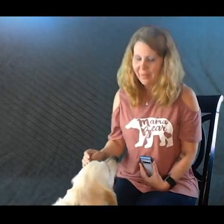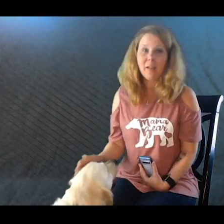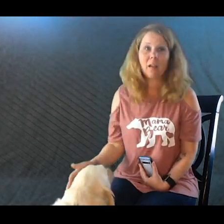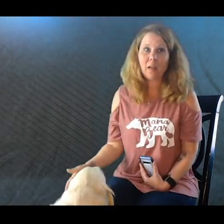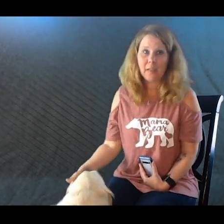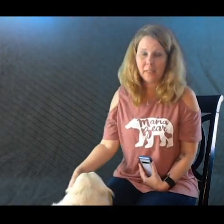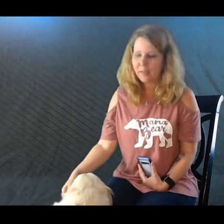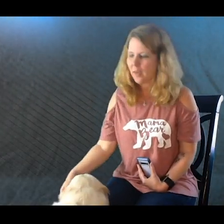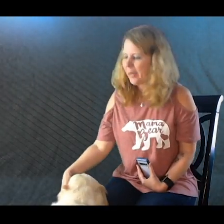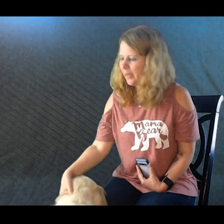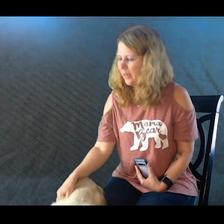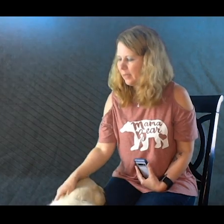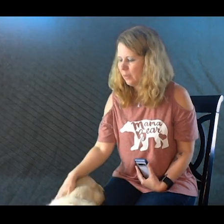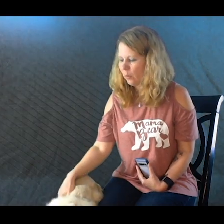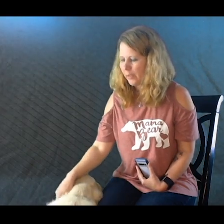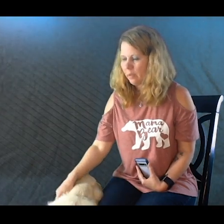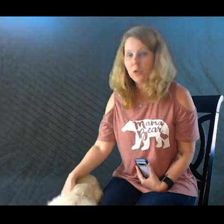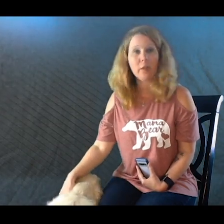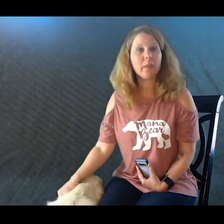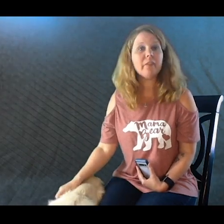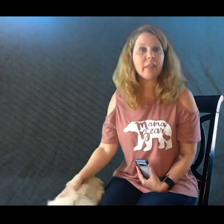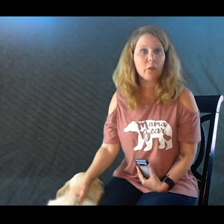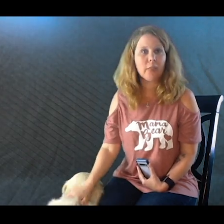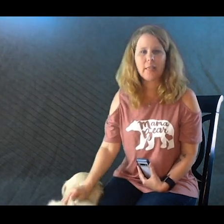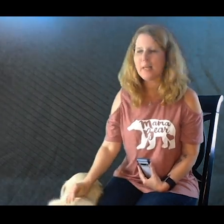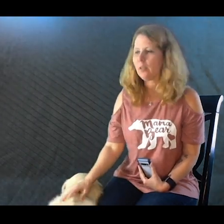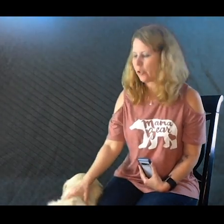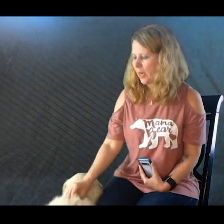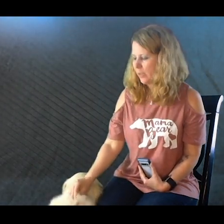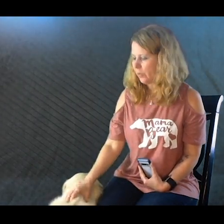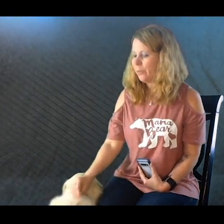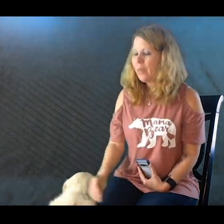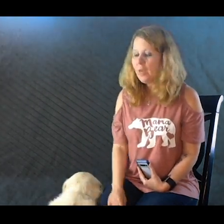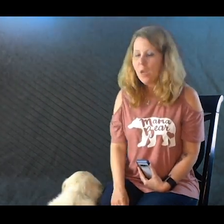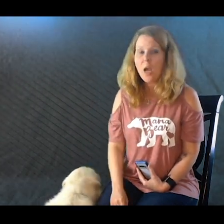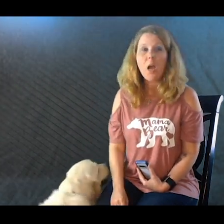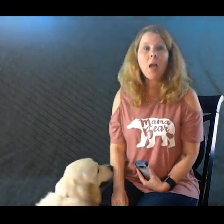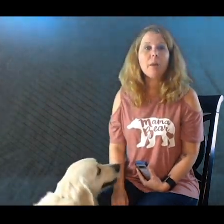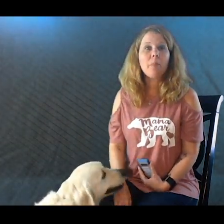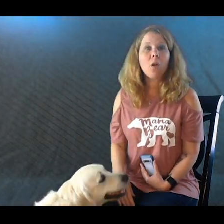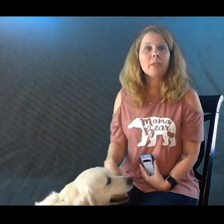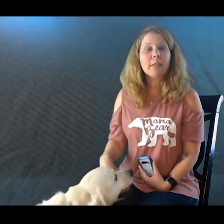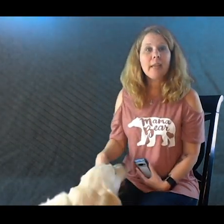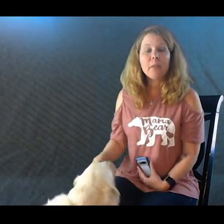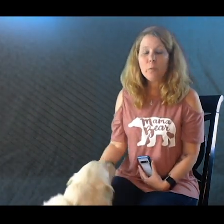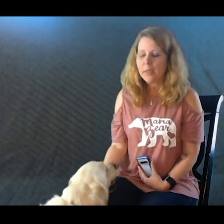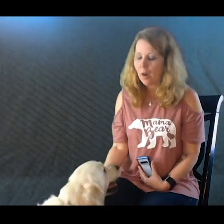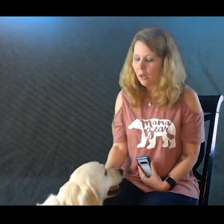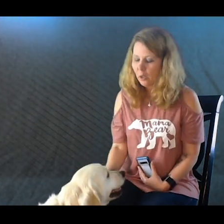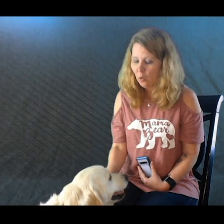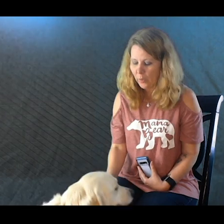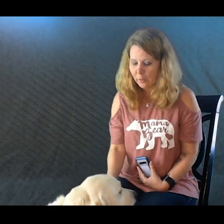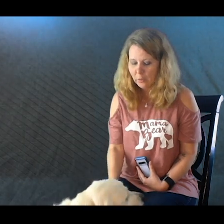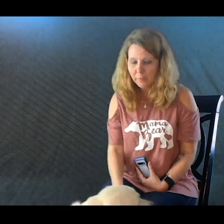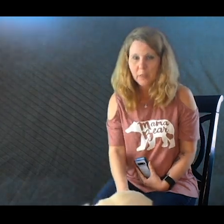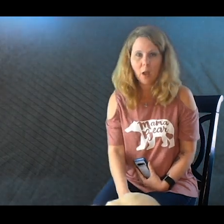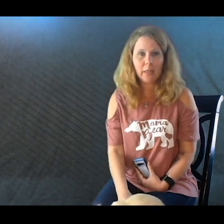I guess Kaya is going to join the video today, or try to. Today we are going to be talking